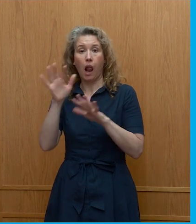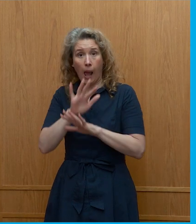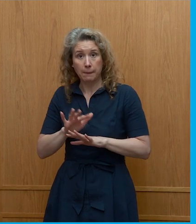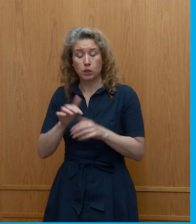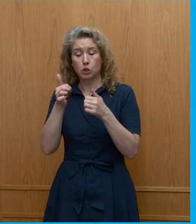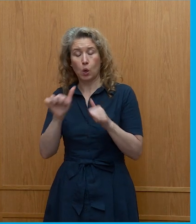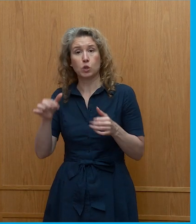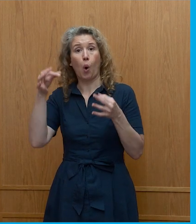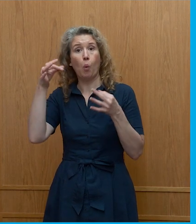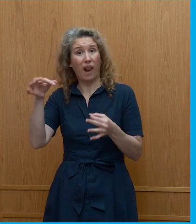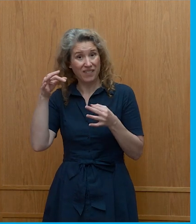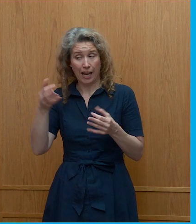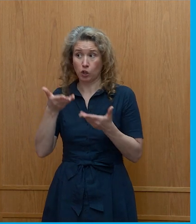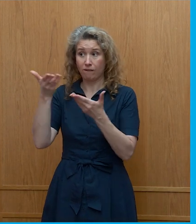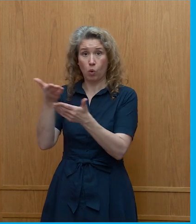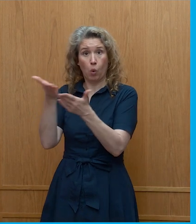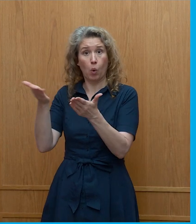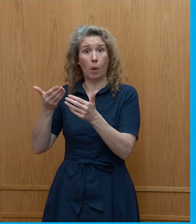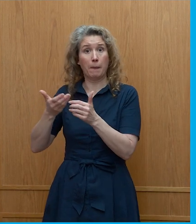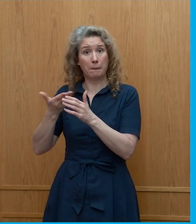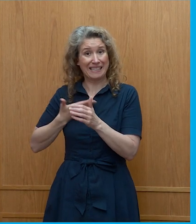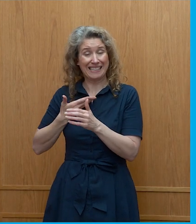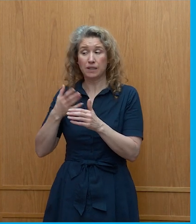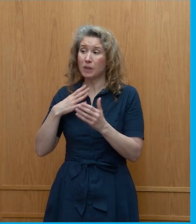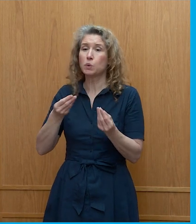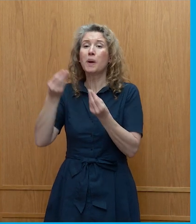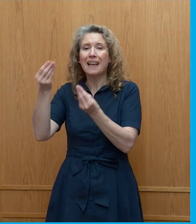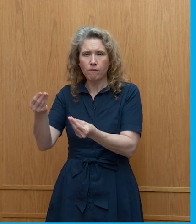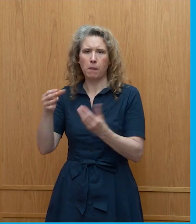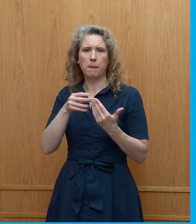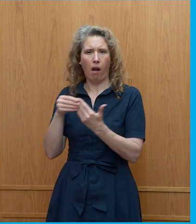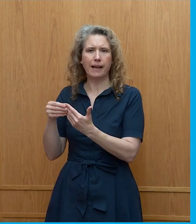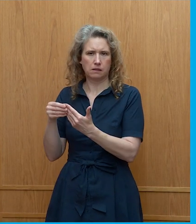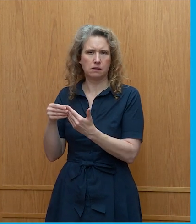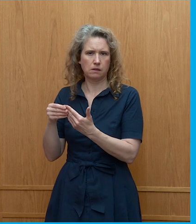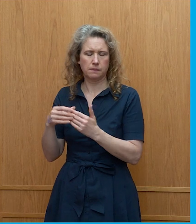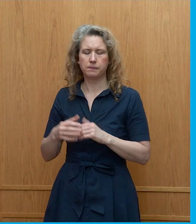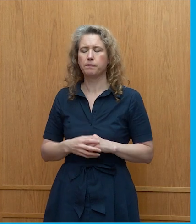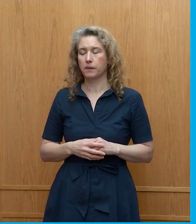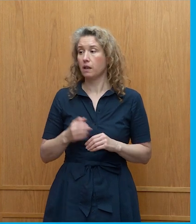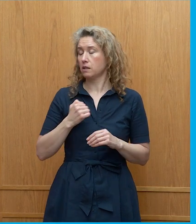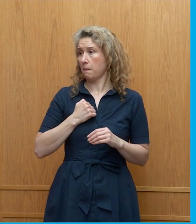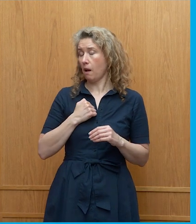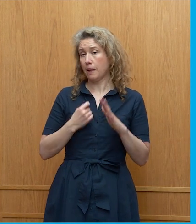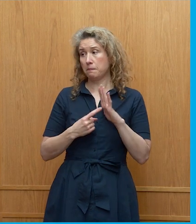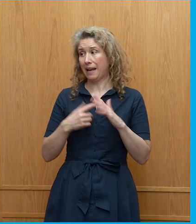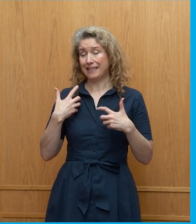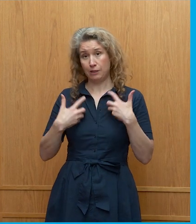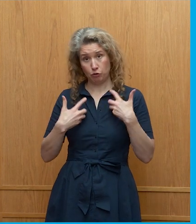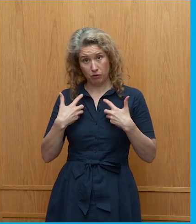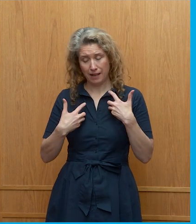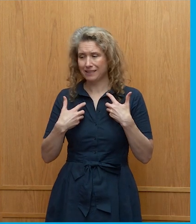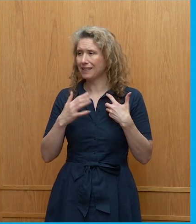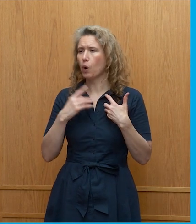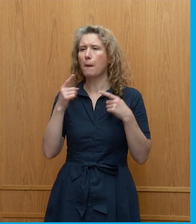nobody else was and it needed to be given that sort of guidance so i guess my main interest is not necessarily